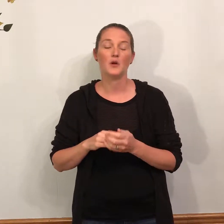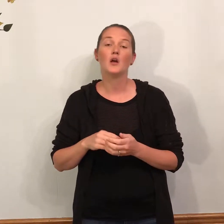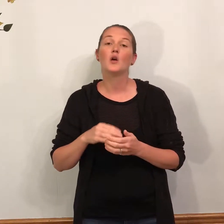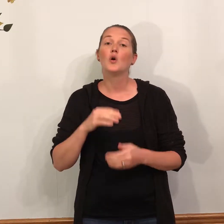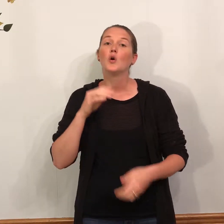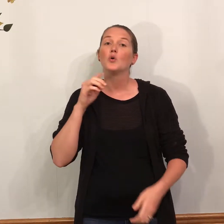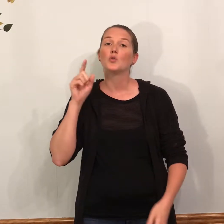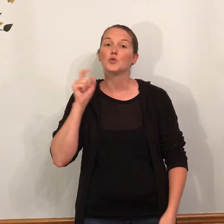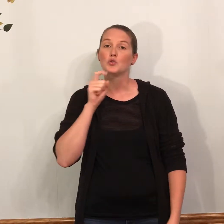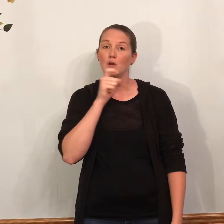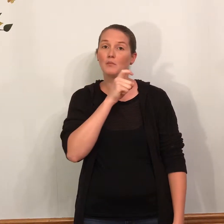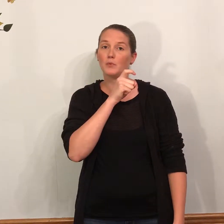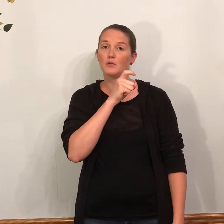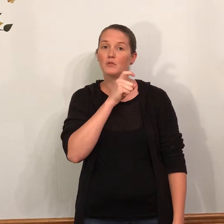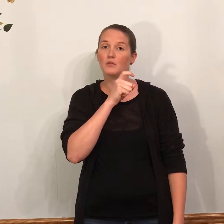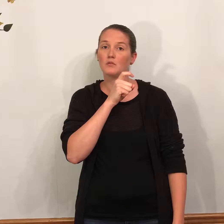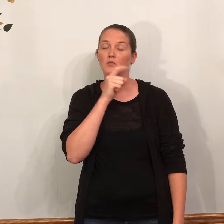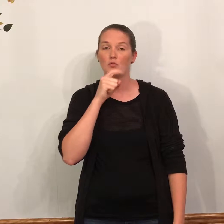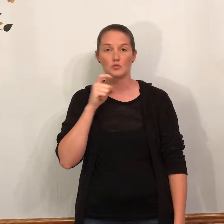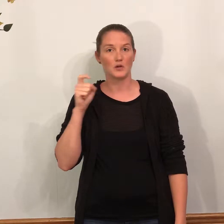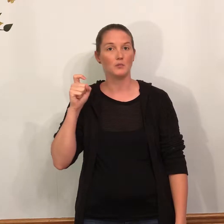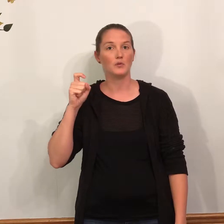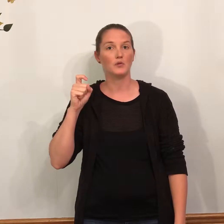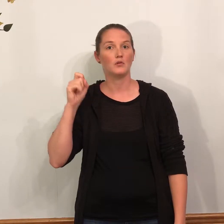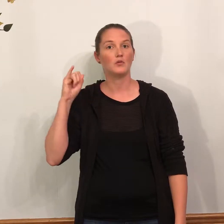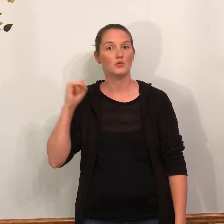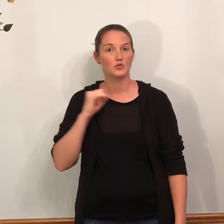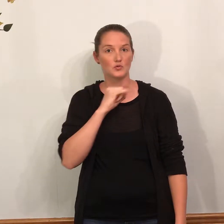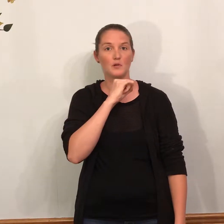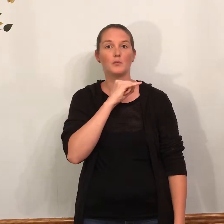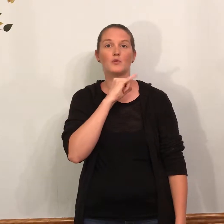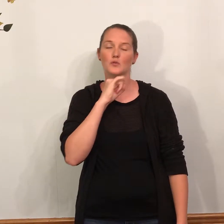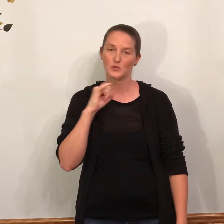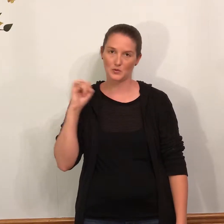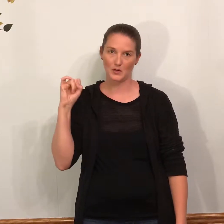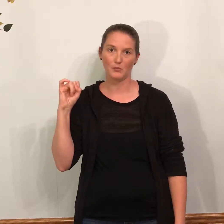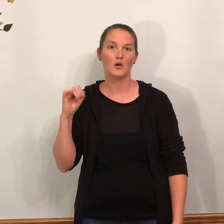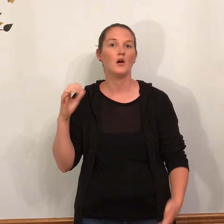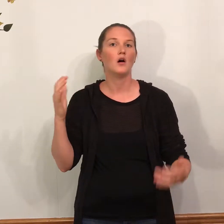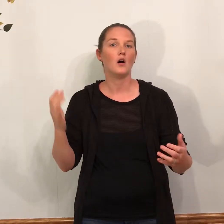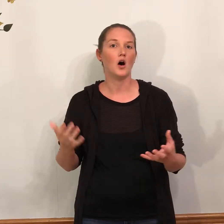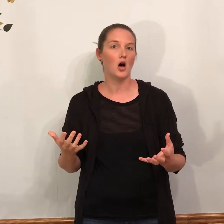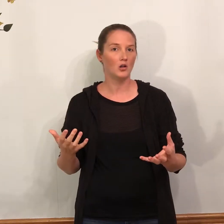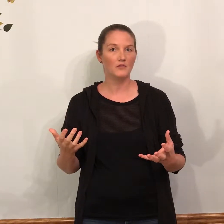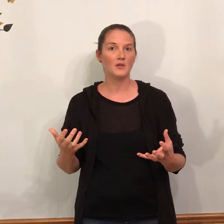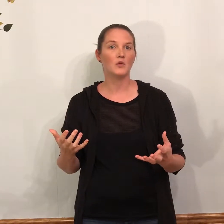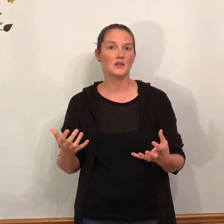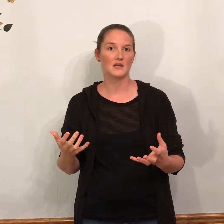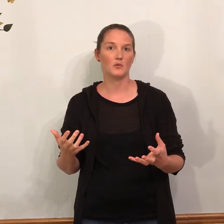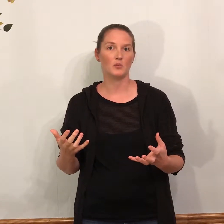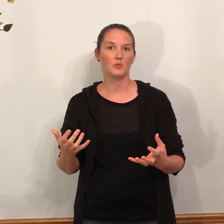shrimp, shrimp, shrimp, shrimp. All of them are acceptable.